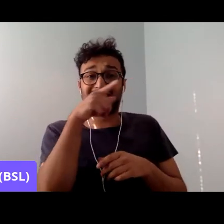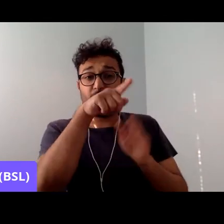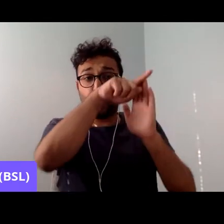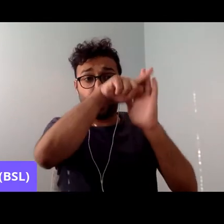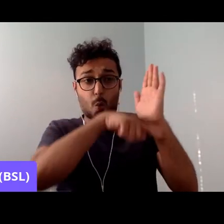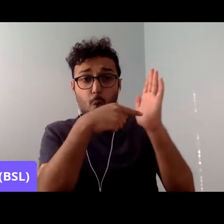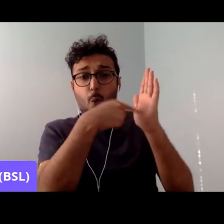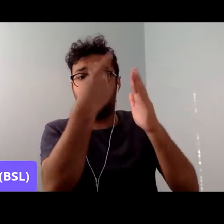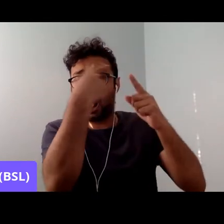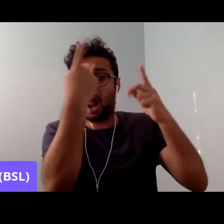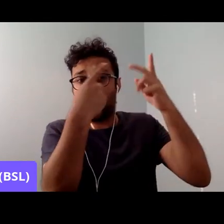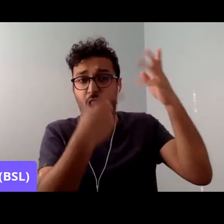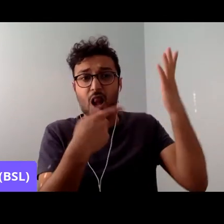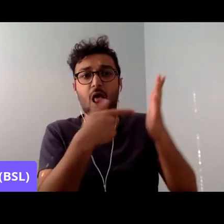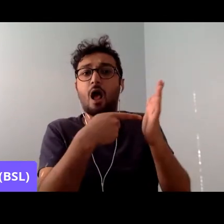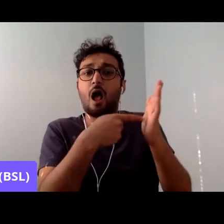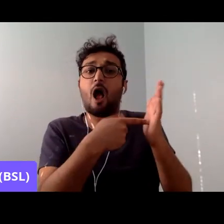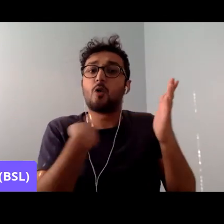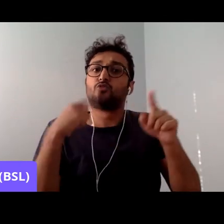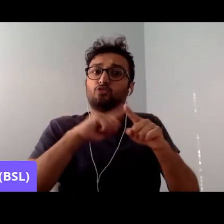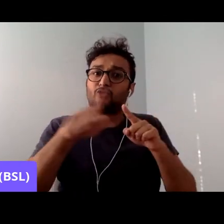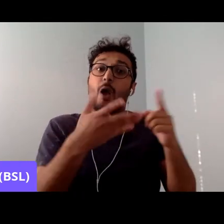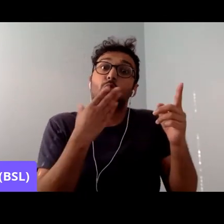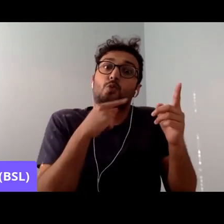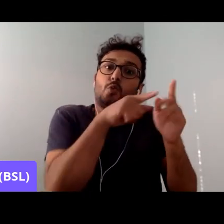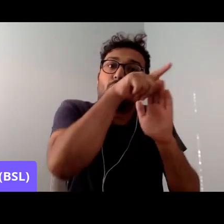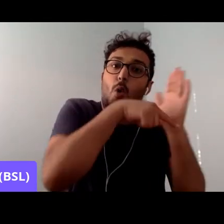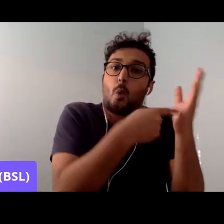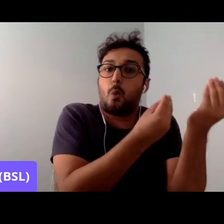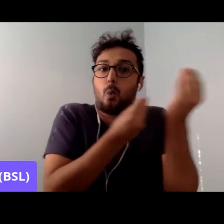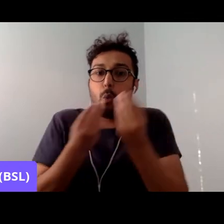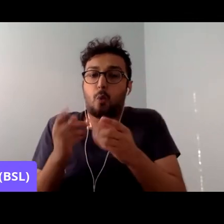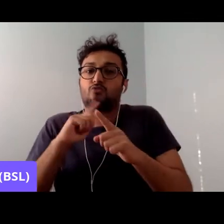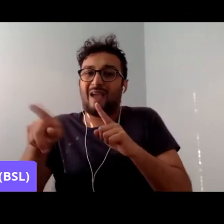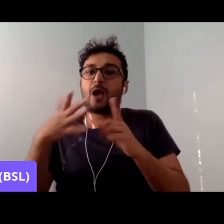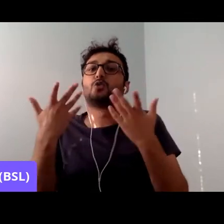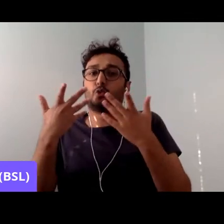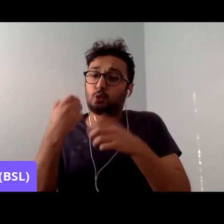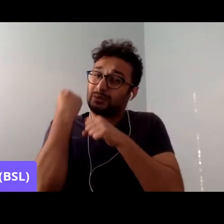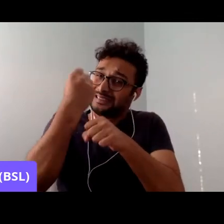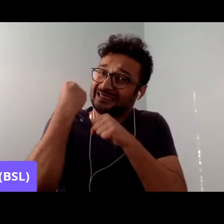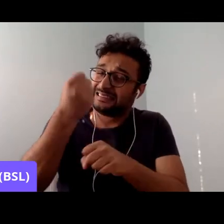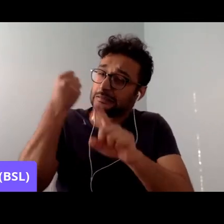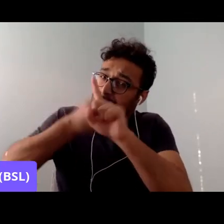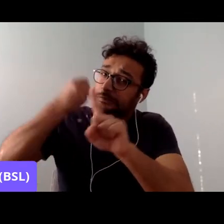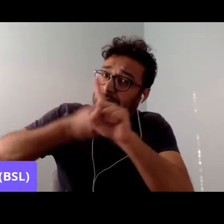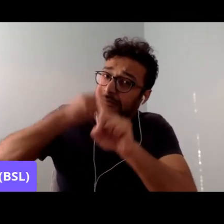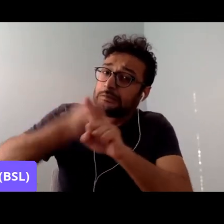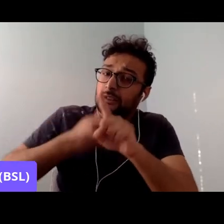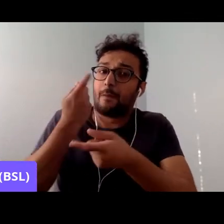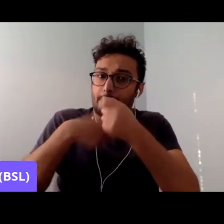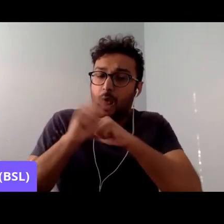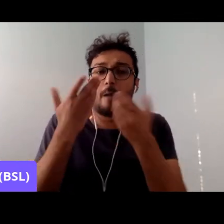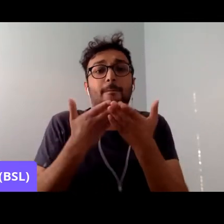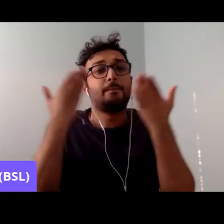talking about racial justice. And I'm sorry to say that it wasn't greeted with complete